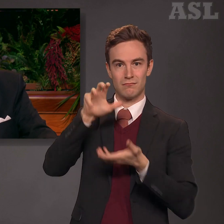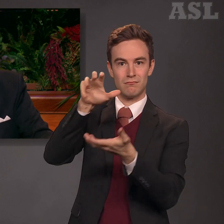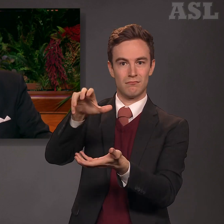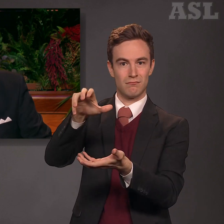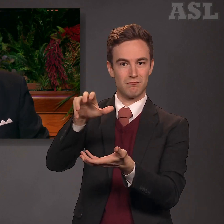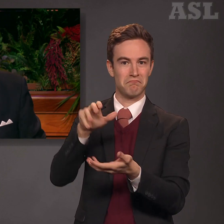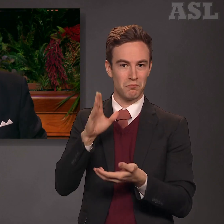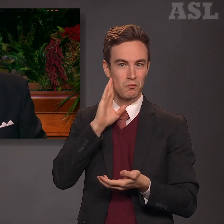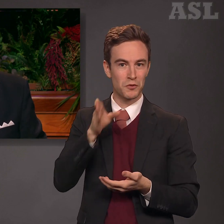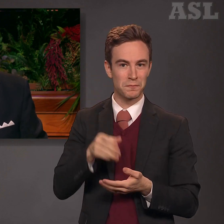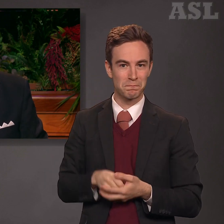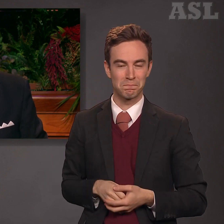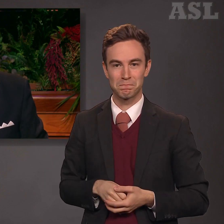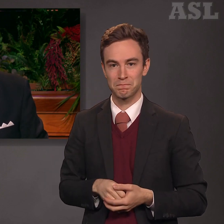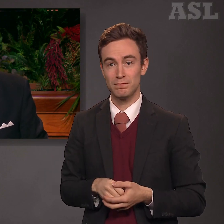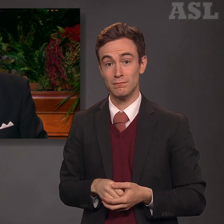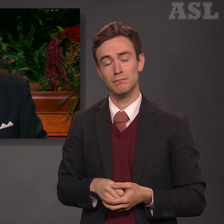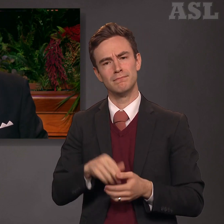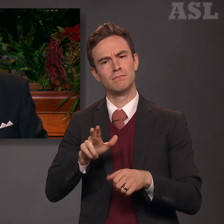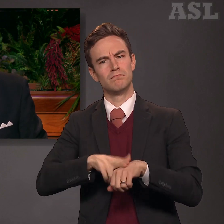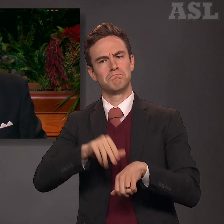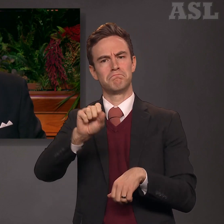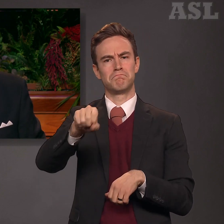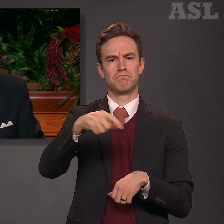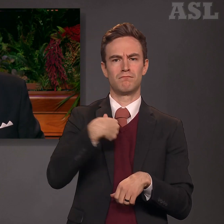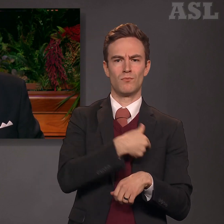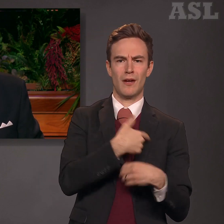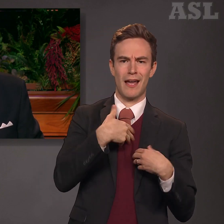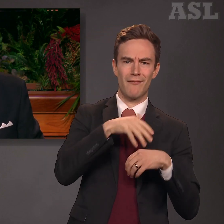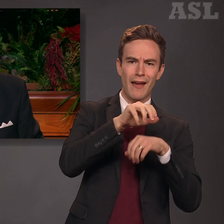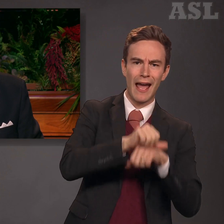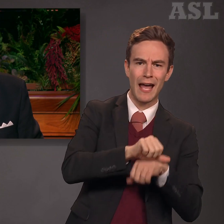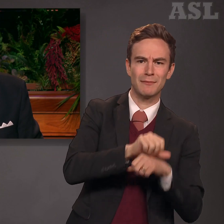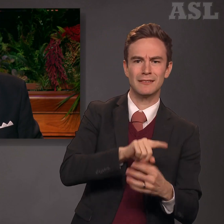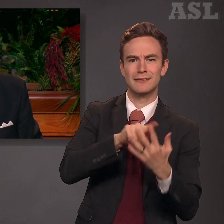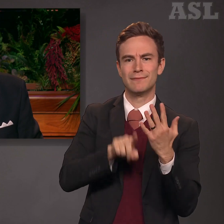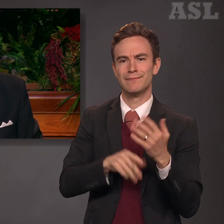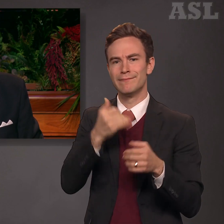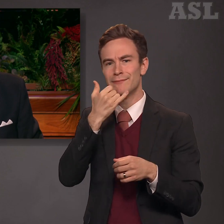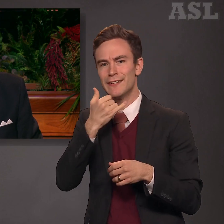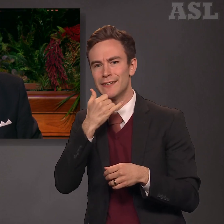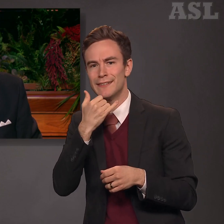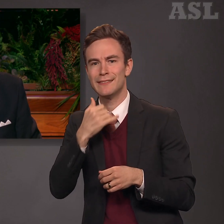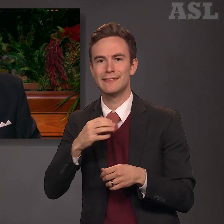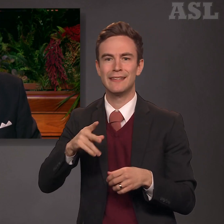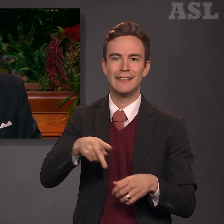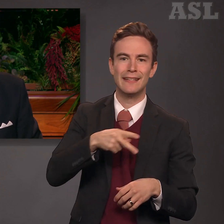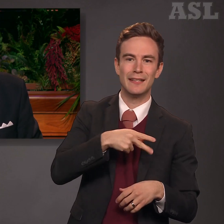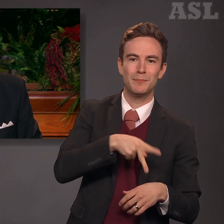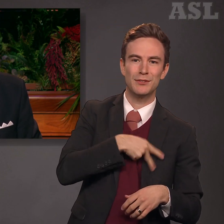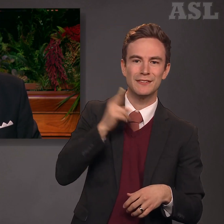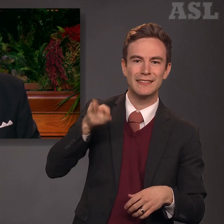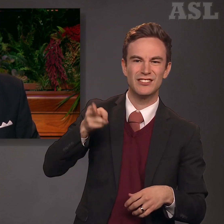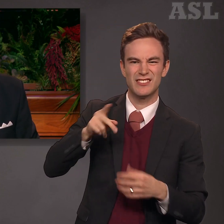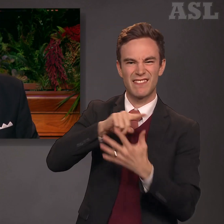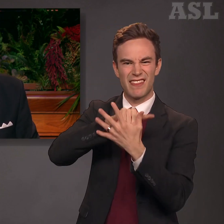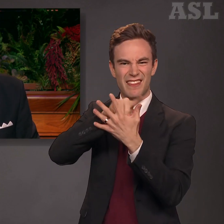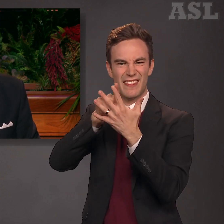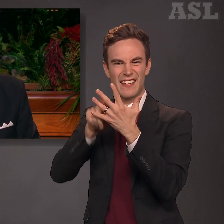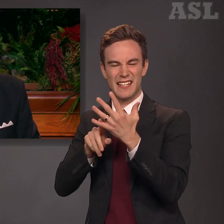Of course, we all have some habits or flaws or personal history that could keep us from complete spiritual